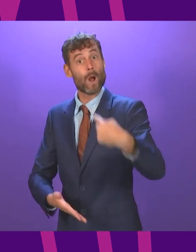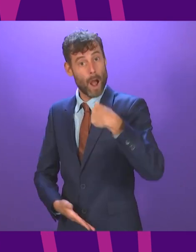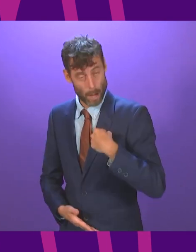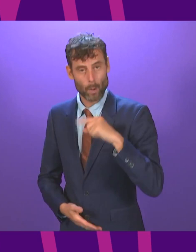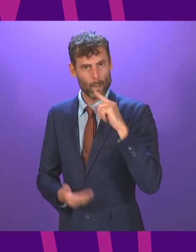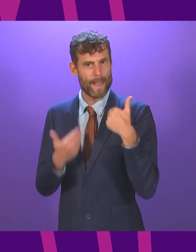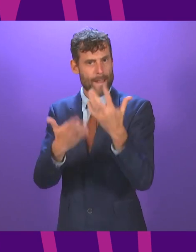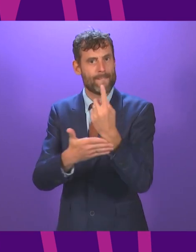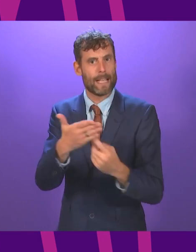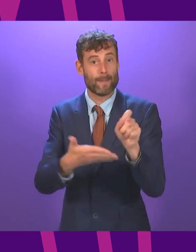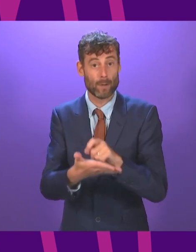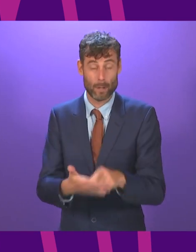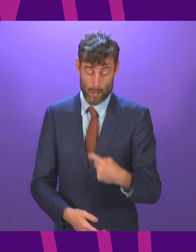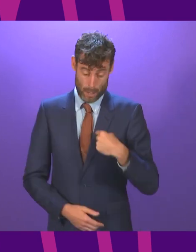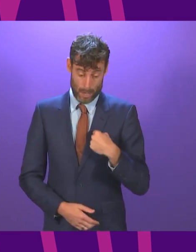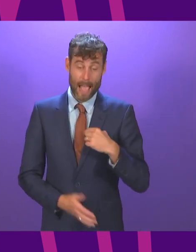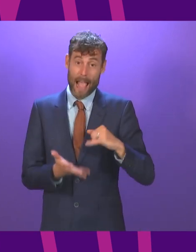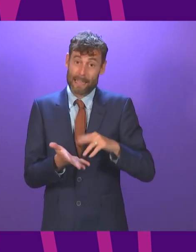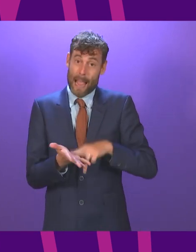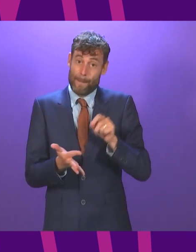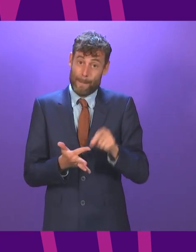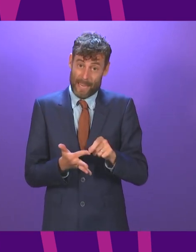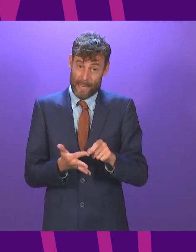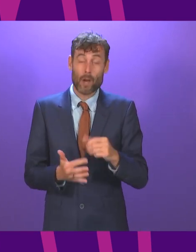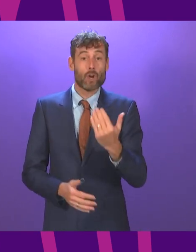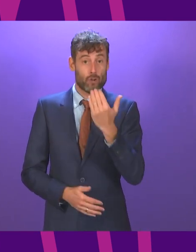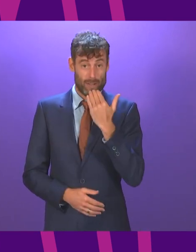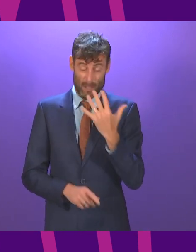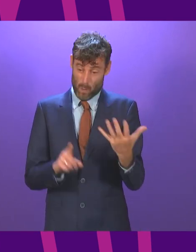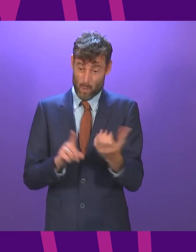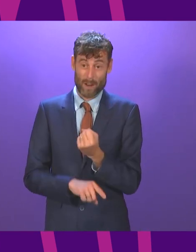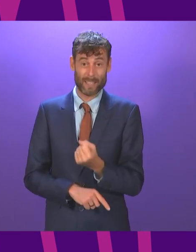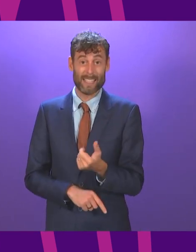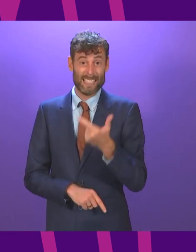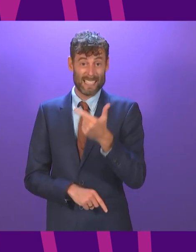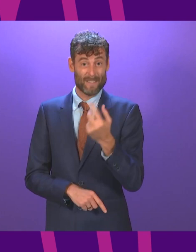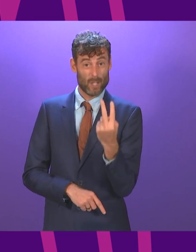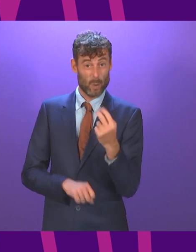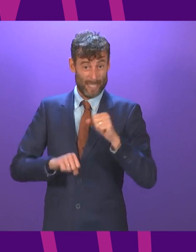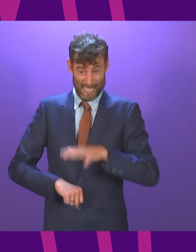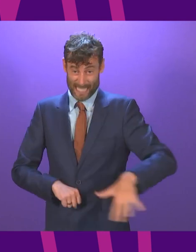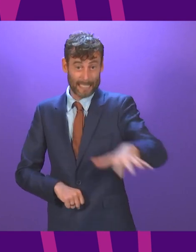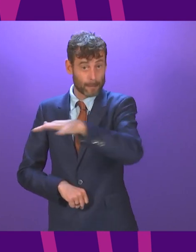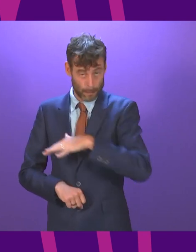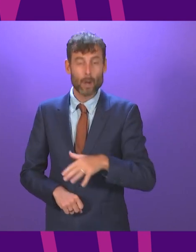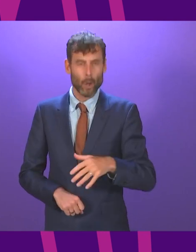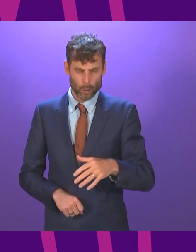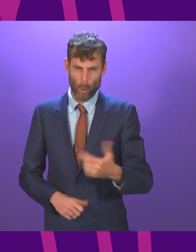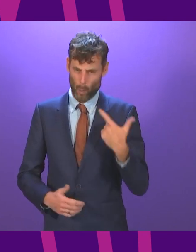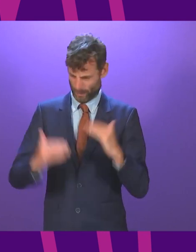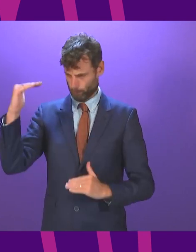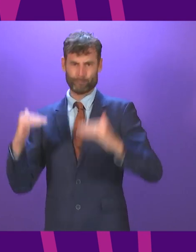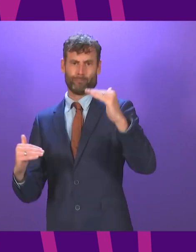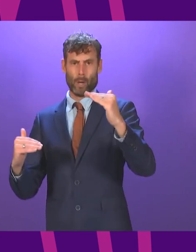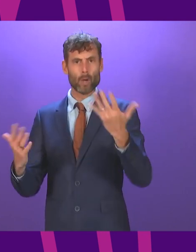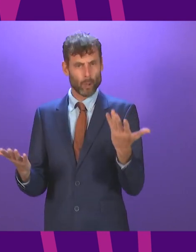won 72 of the 129 seats. So democracy demands that the Scottish people get the right to decide. And it's